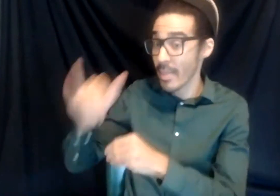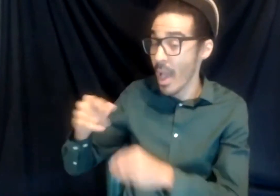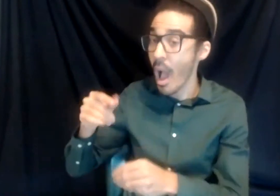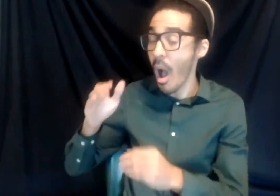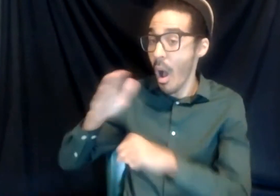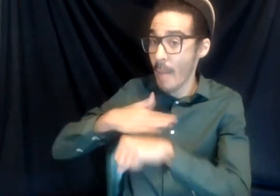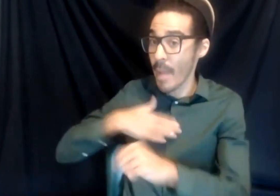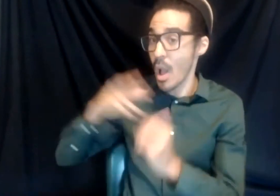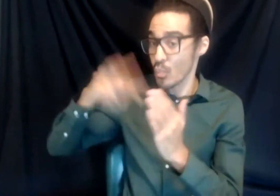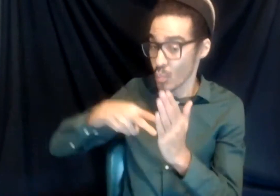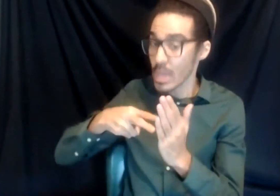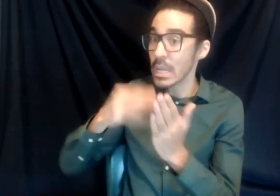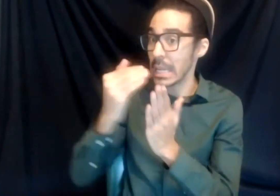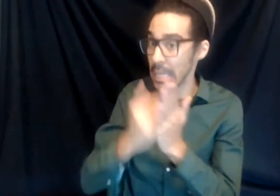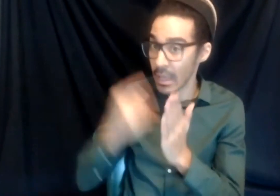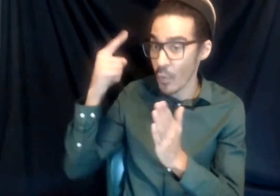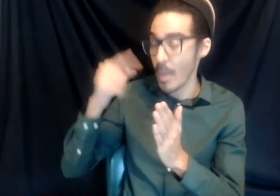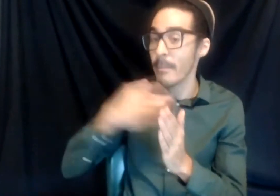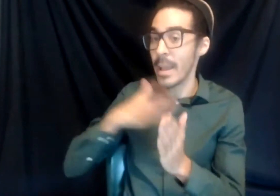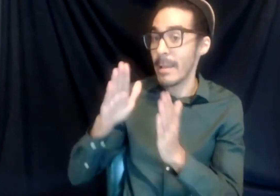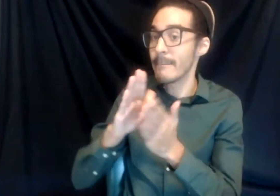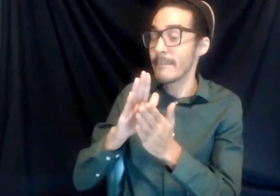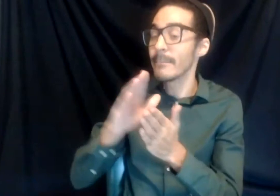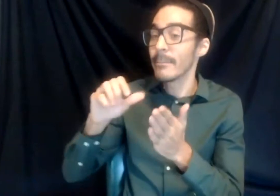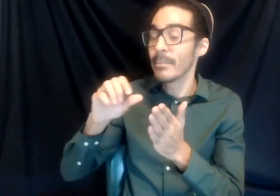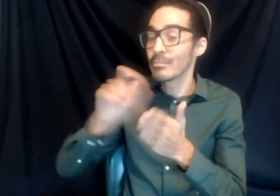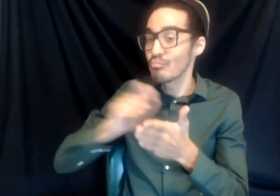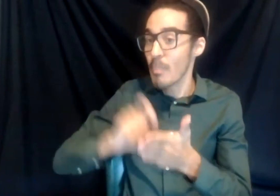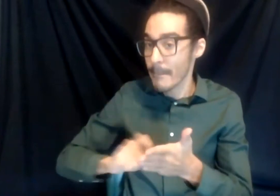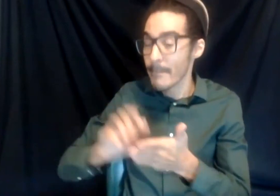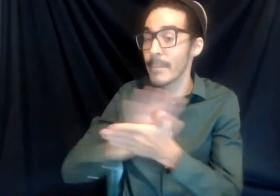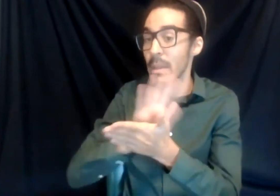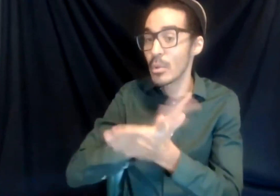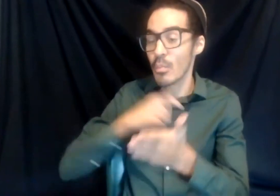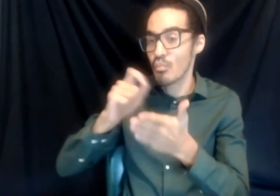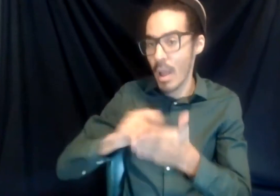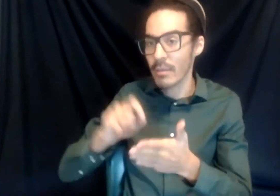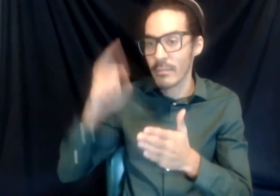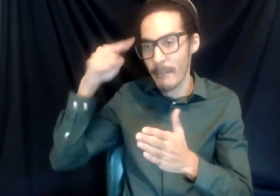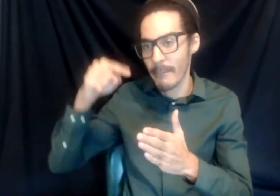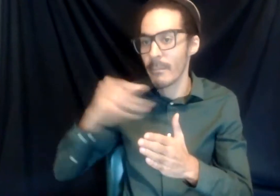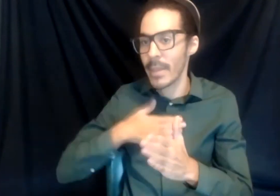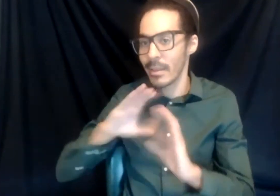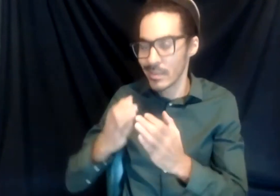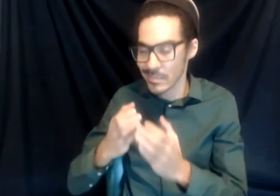paper I'm writing for my class. So I'm actually planning to read that so very, very soon. One school doesn't overwhelm me.